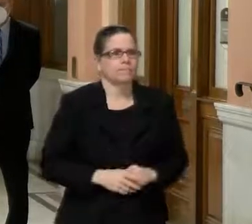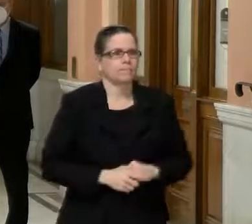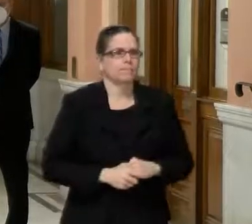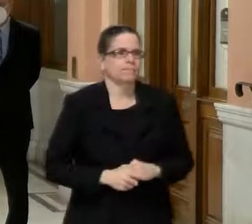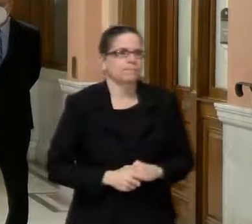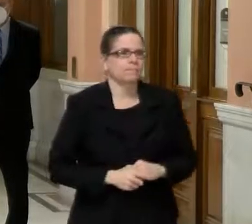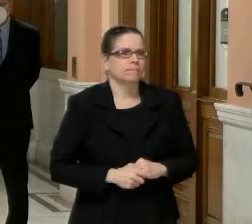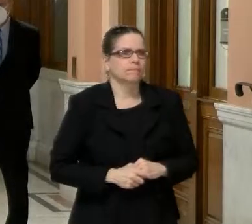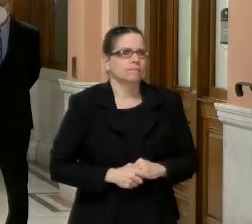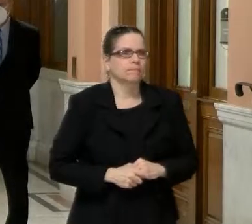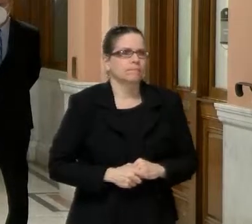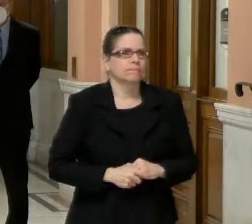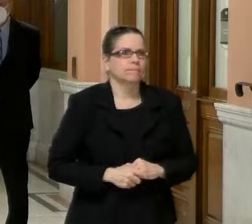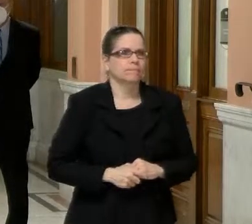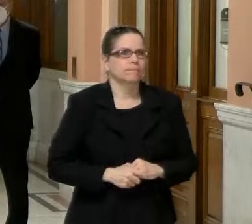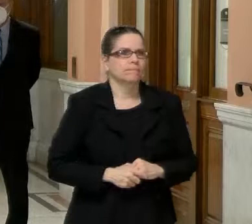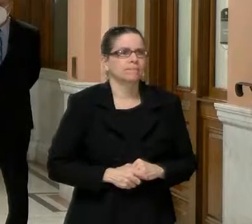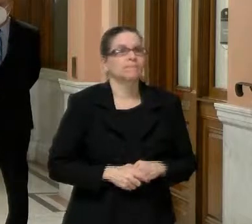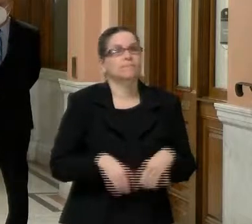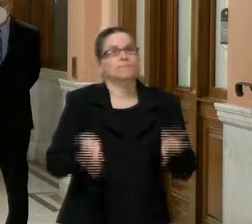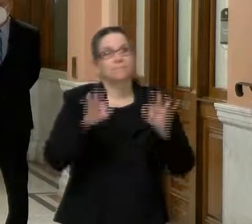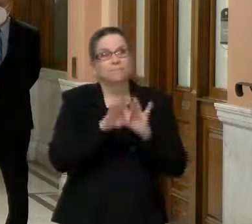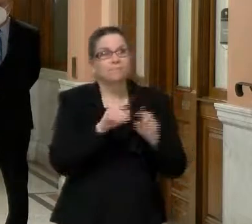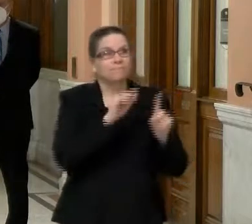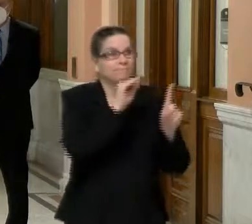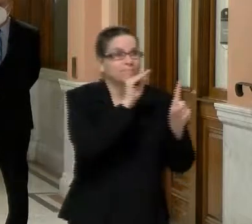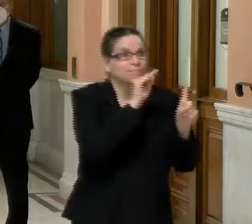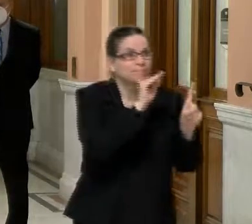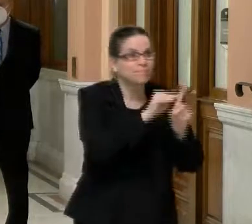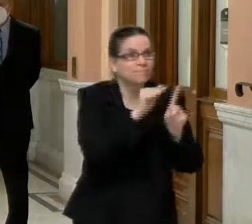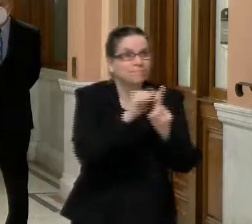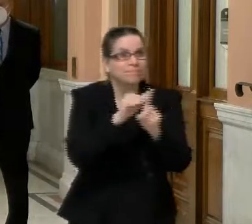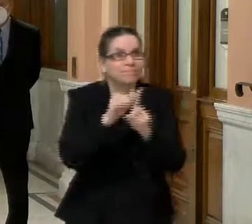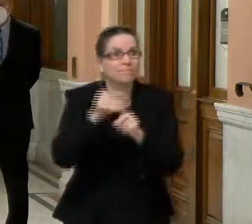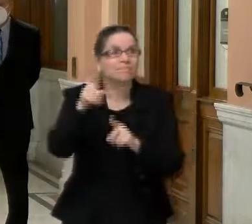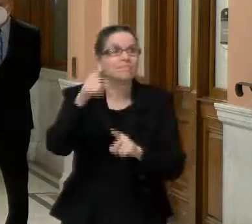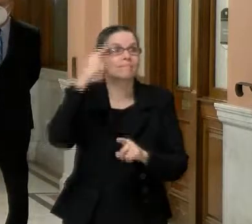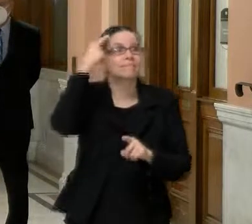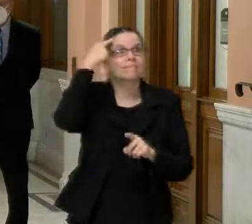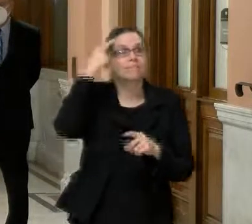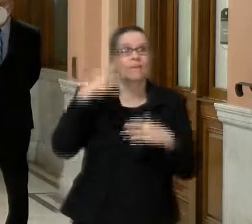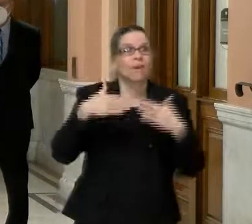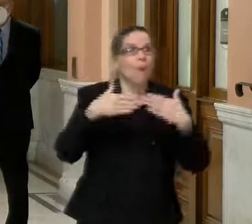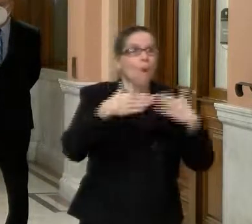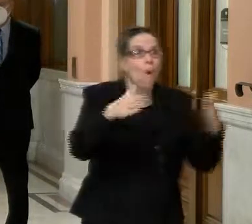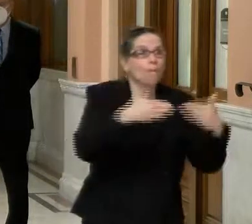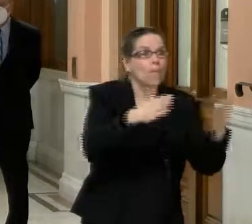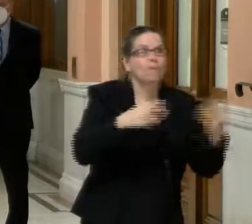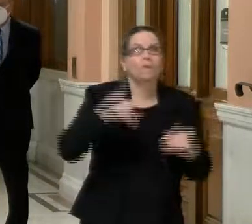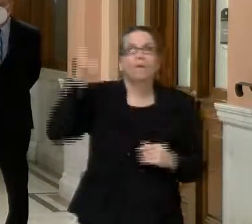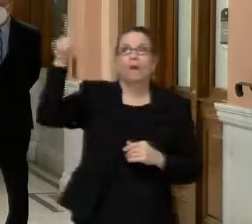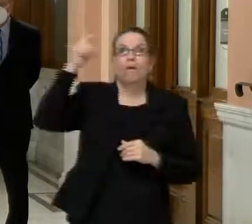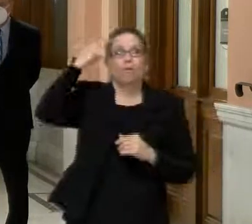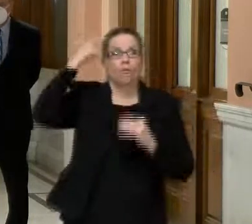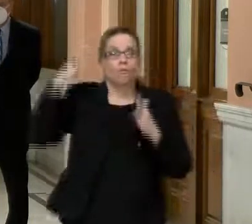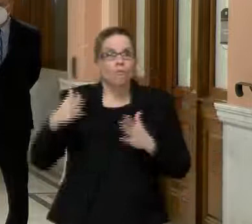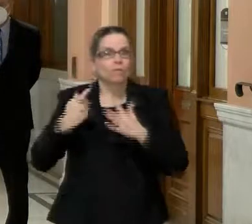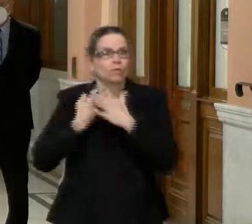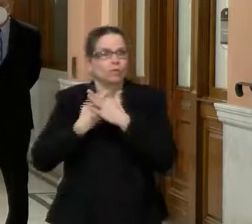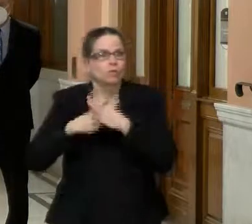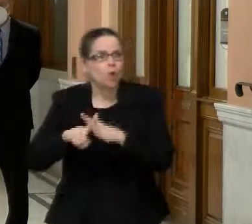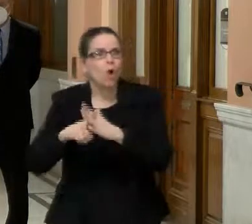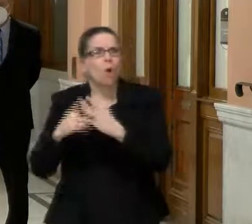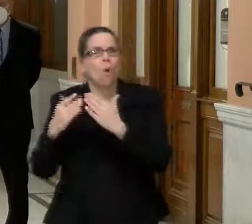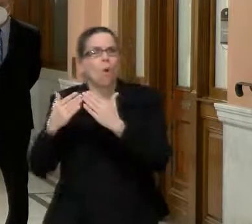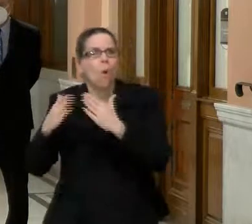and just a reminder that even as we open up the city buildings and as the governor has opened up, uh, or loosened up, I should